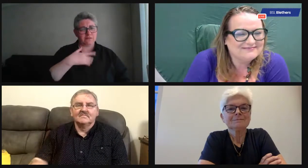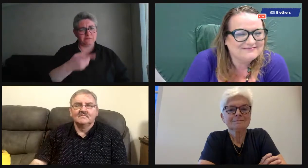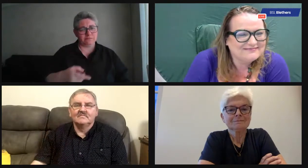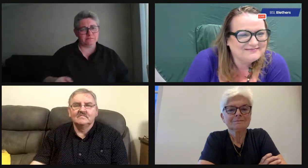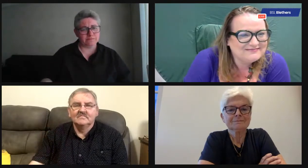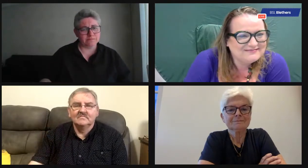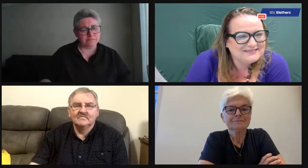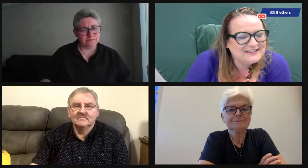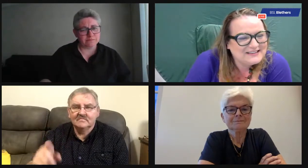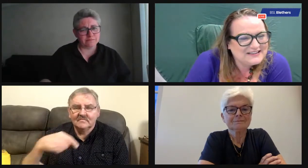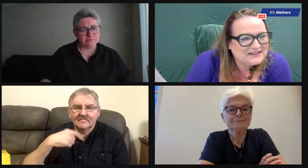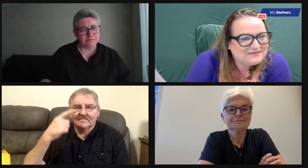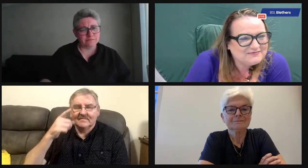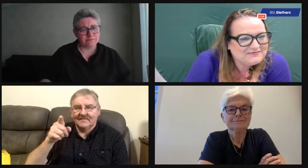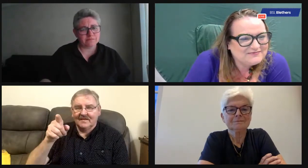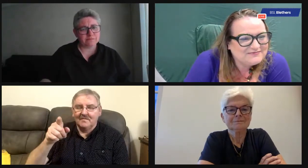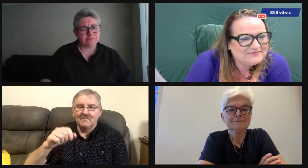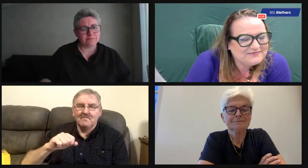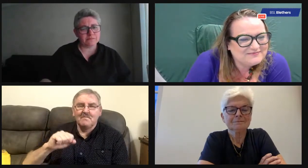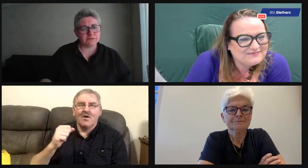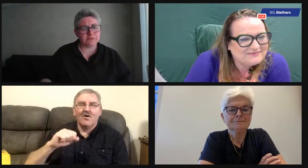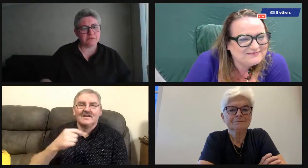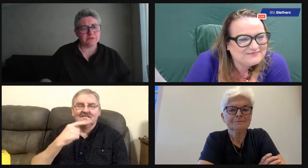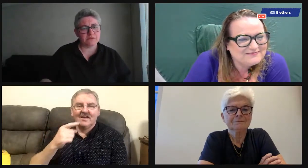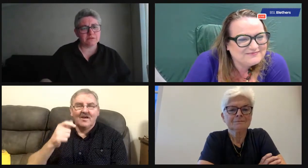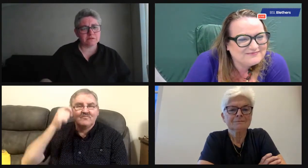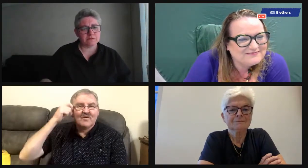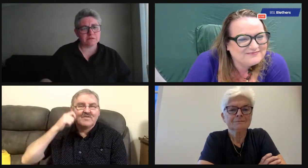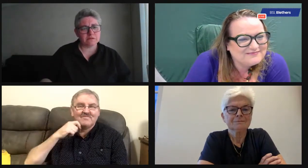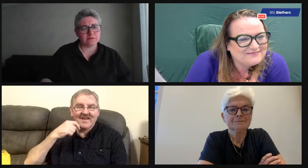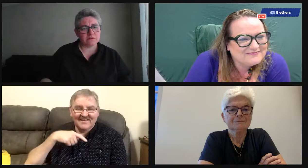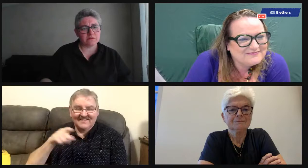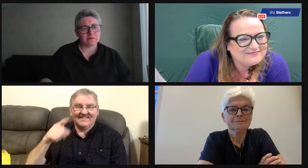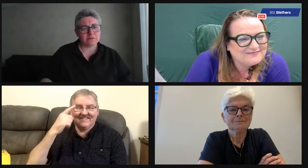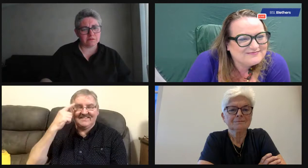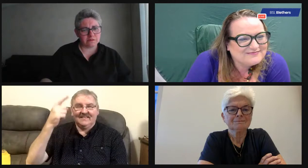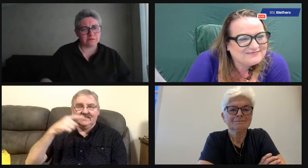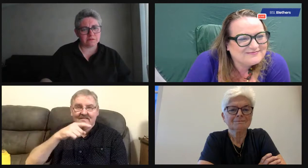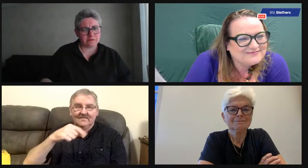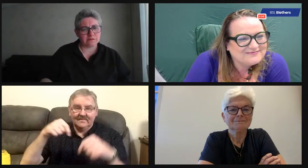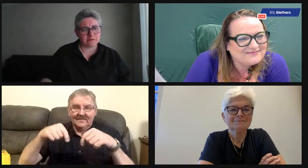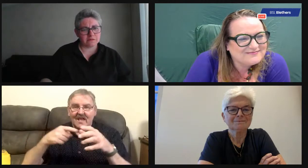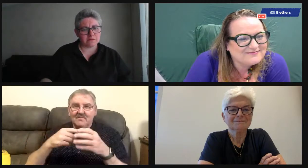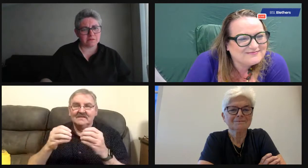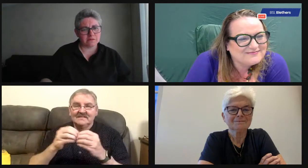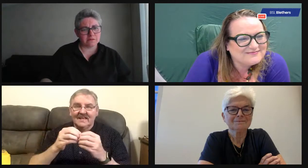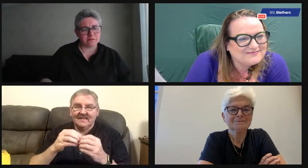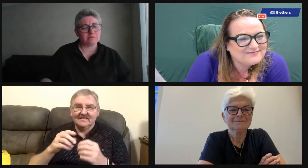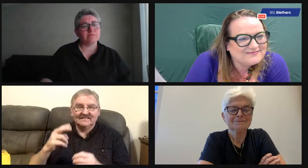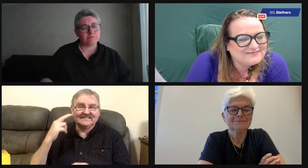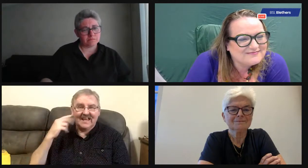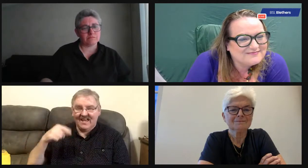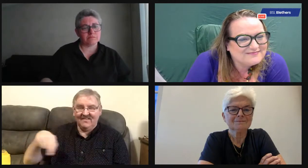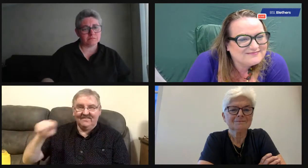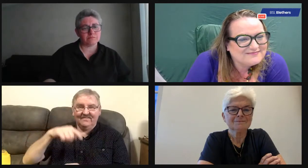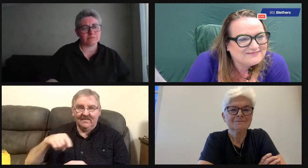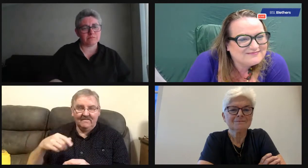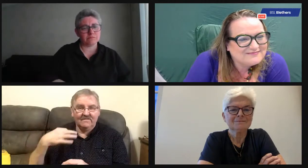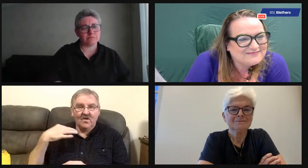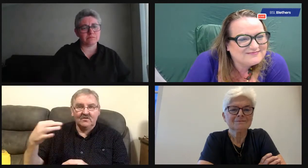enjoy, Gerry, anything to add? I think what Moira was saying, it reminded me of